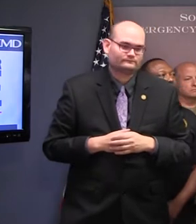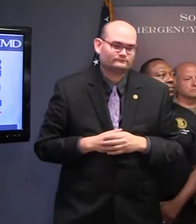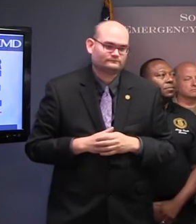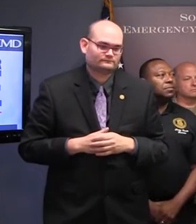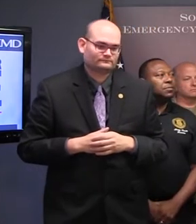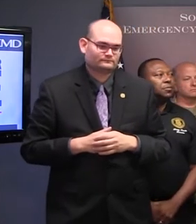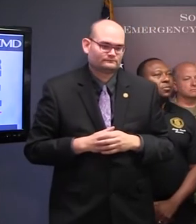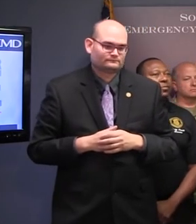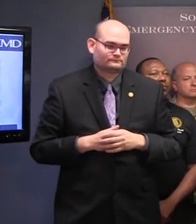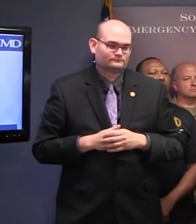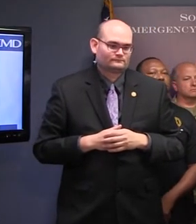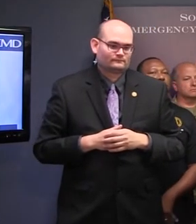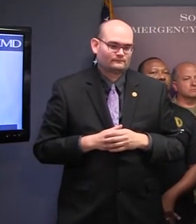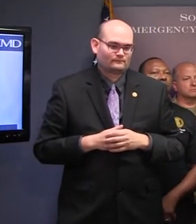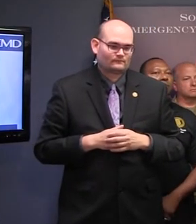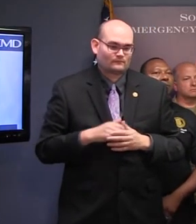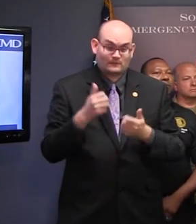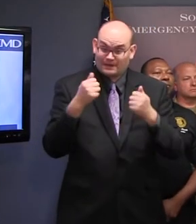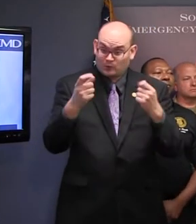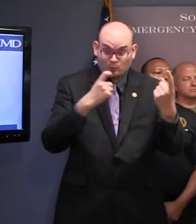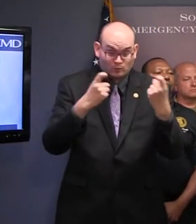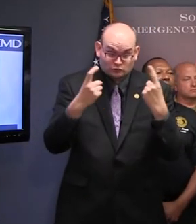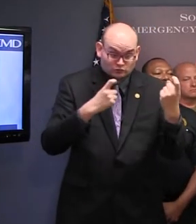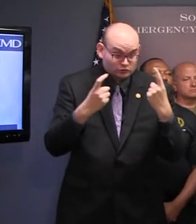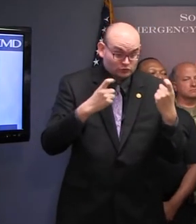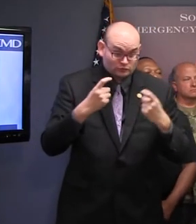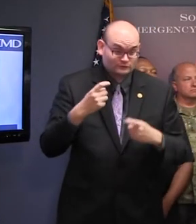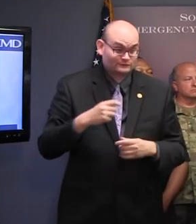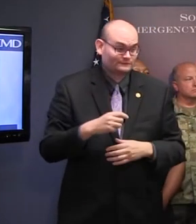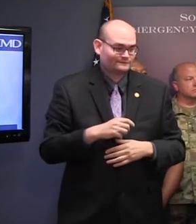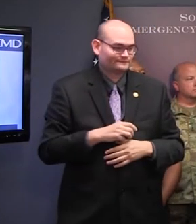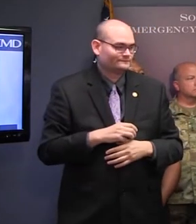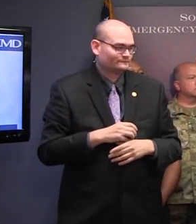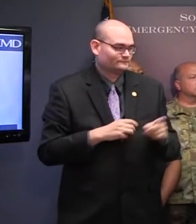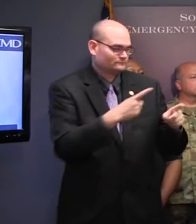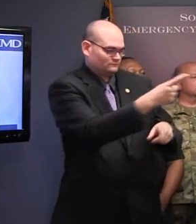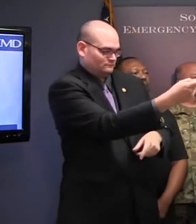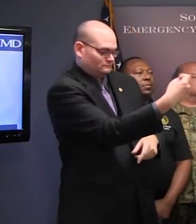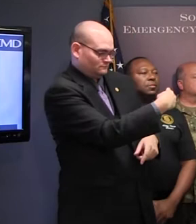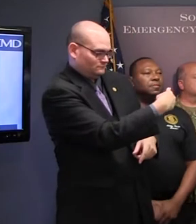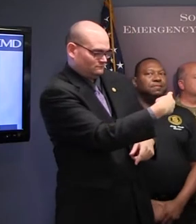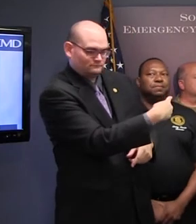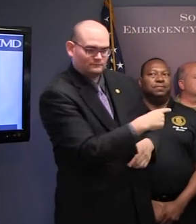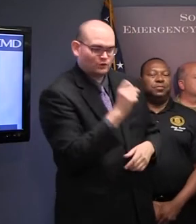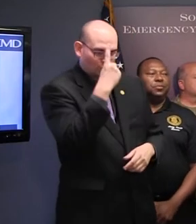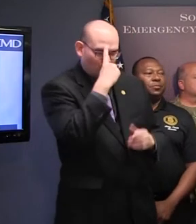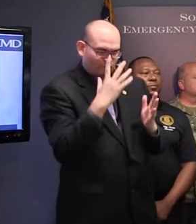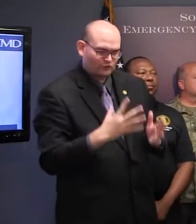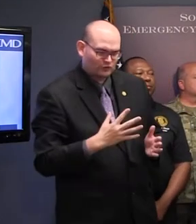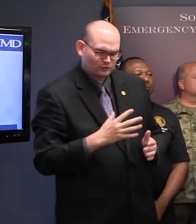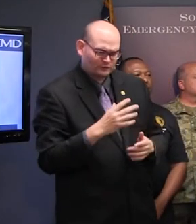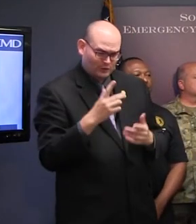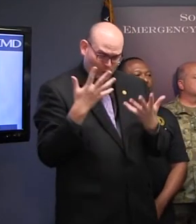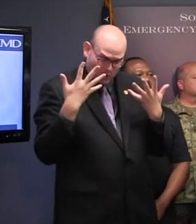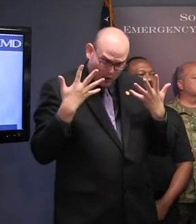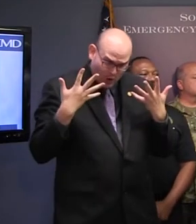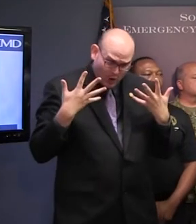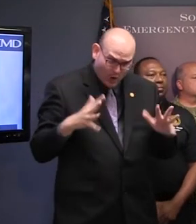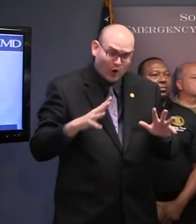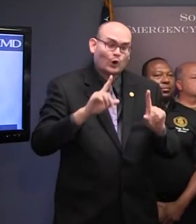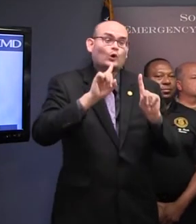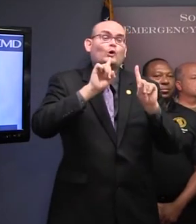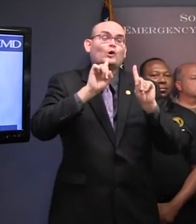this message. Does anyone have any questions for me before we go, Yes, I'm unclear. Have you actually ordered an evacuation?